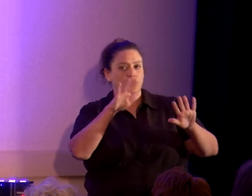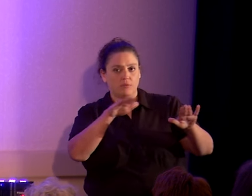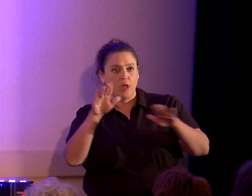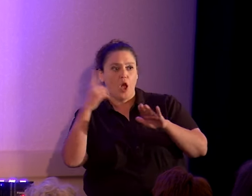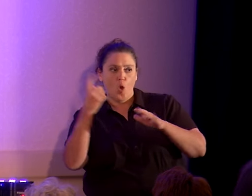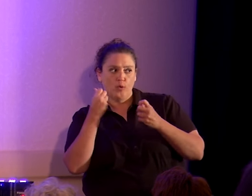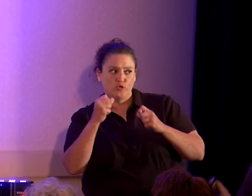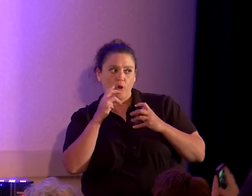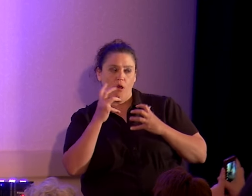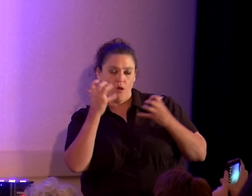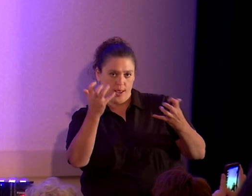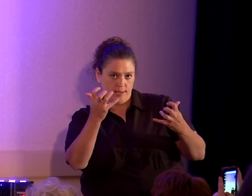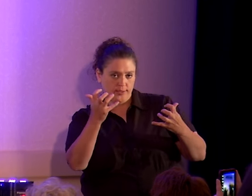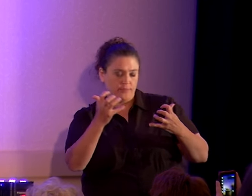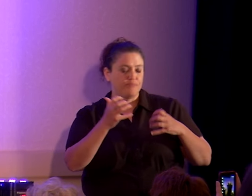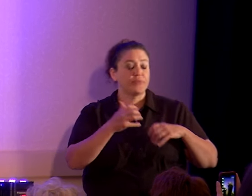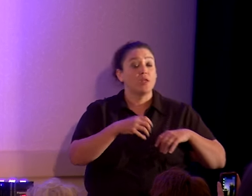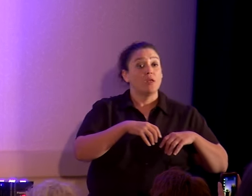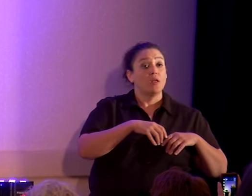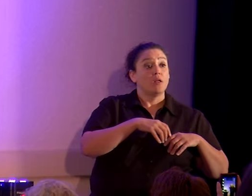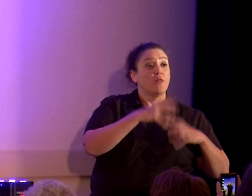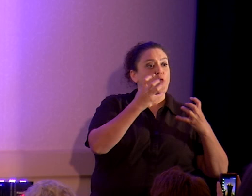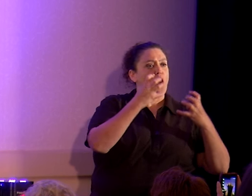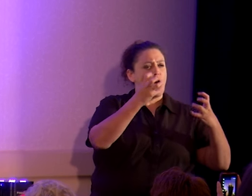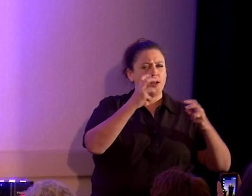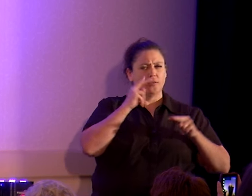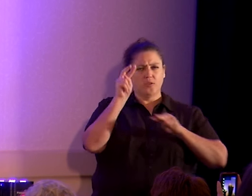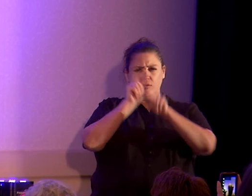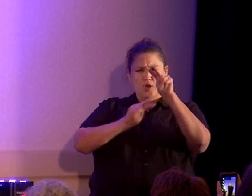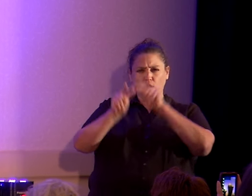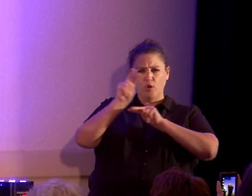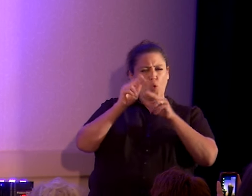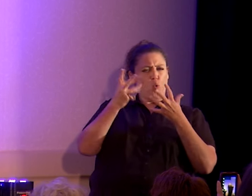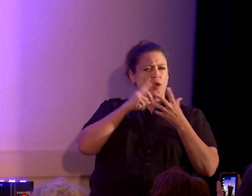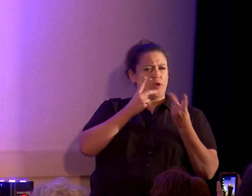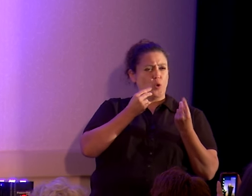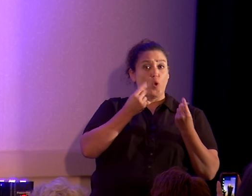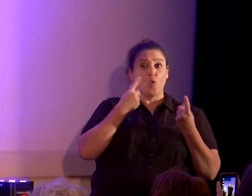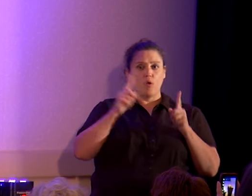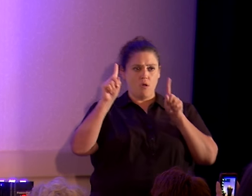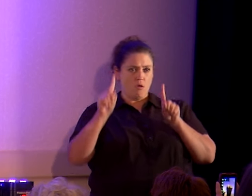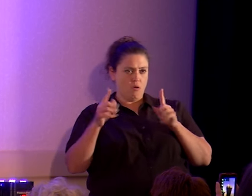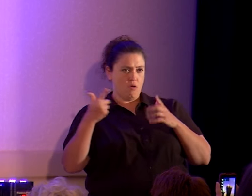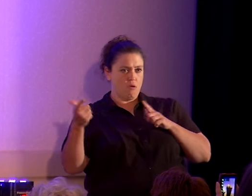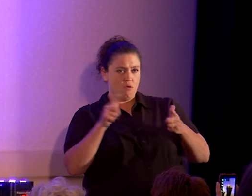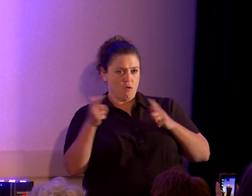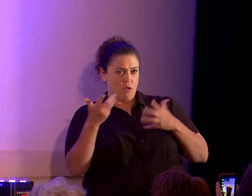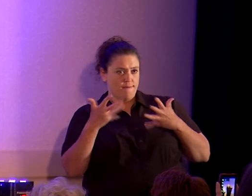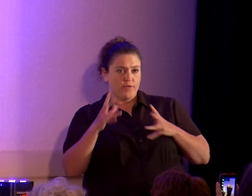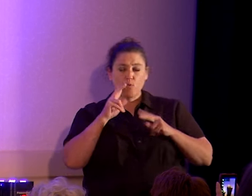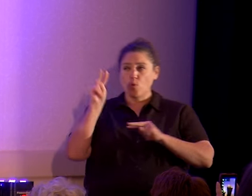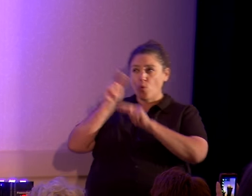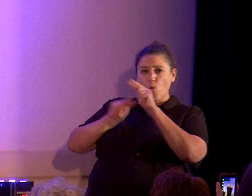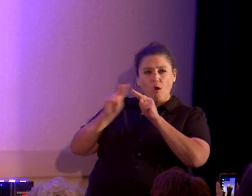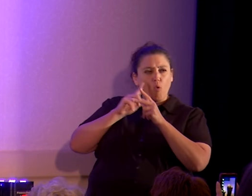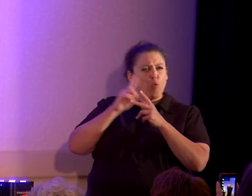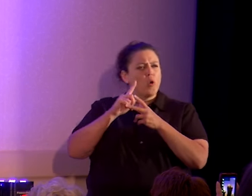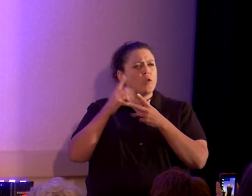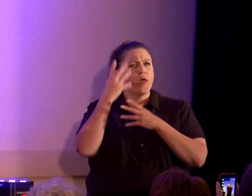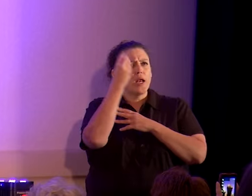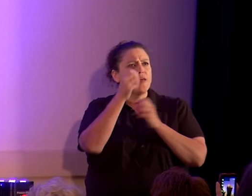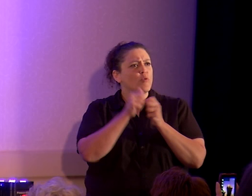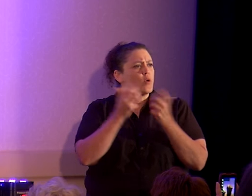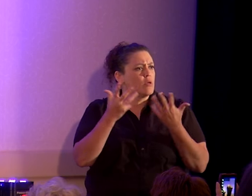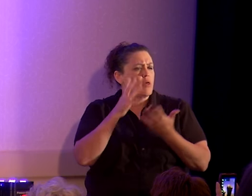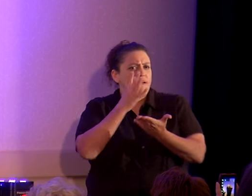an audience, they're going to look at this and what are they taking away when the debate is over? Are they taking away a collection of facts, really hard